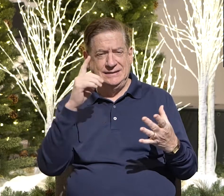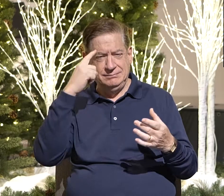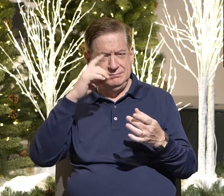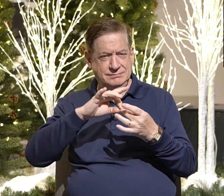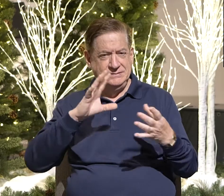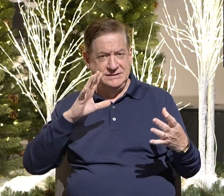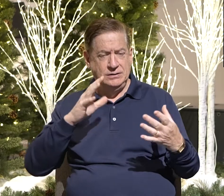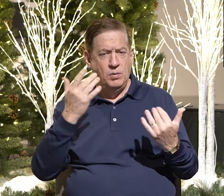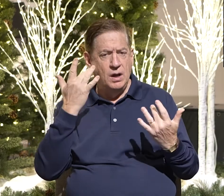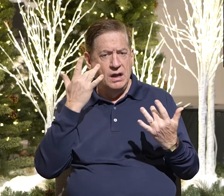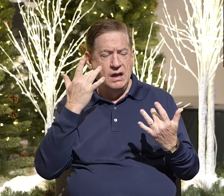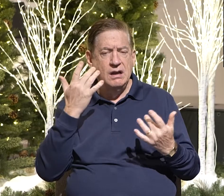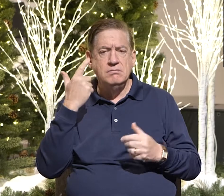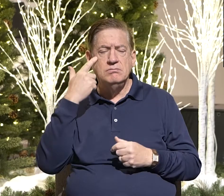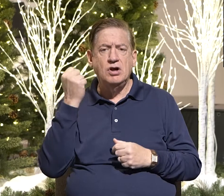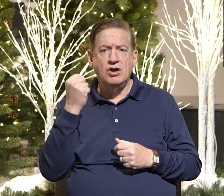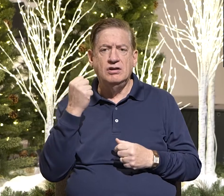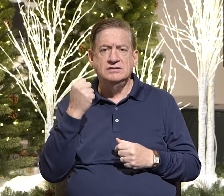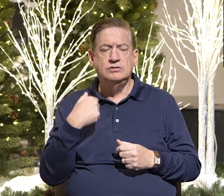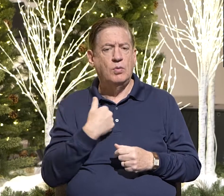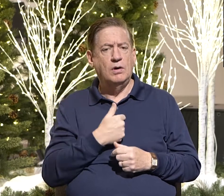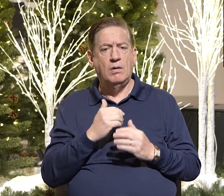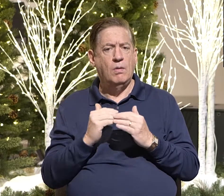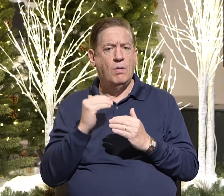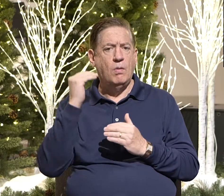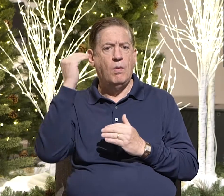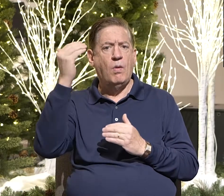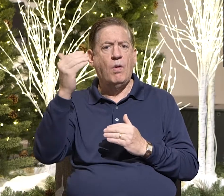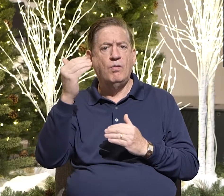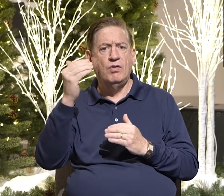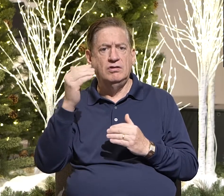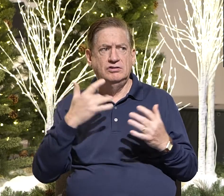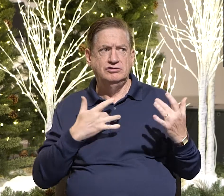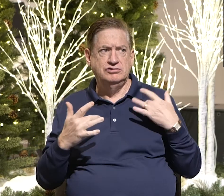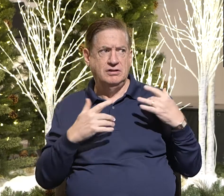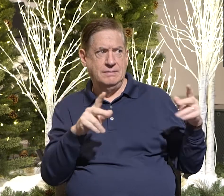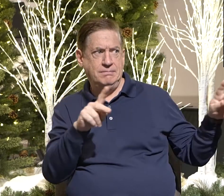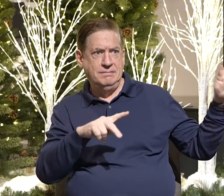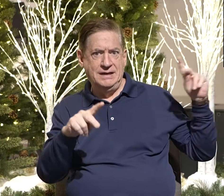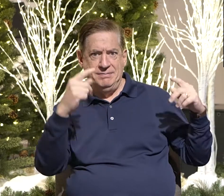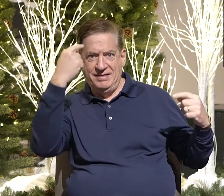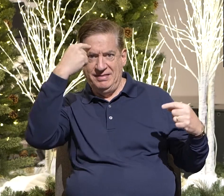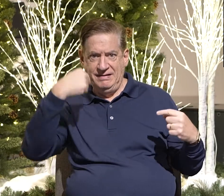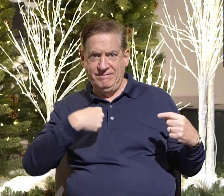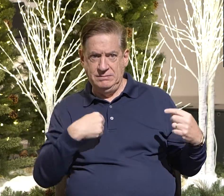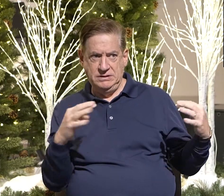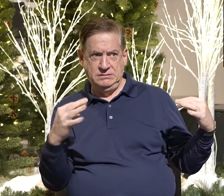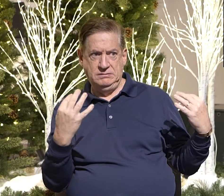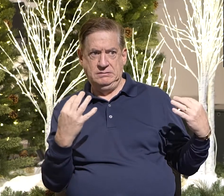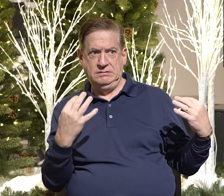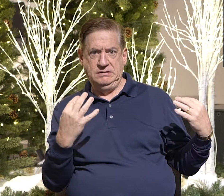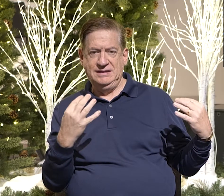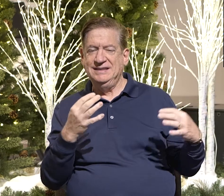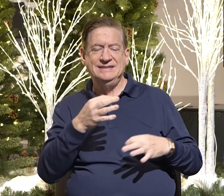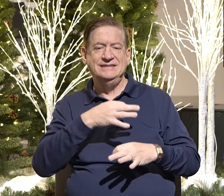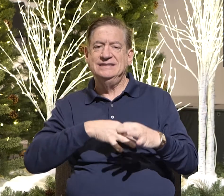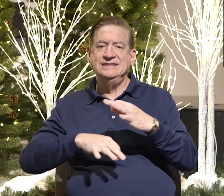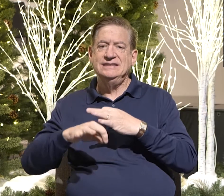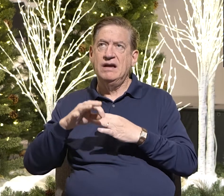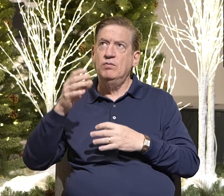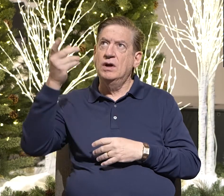people are overly concerned with what others think instead of what God thinks.